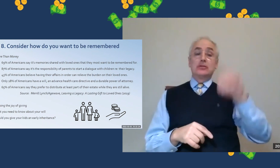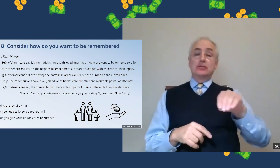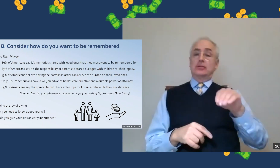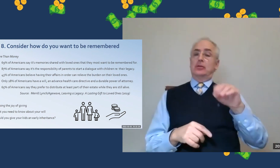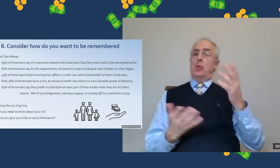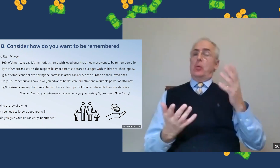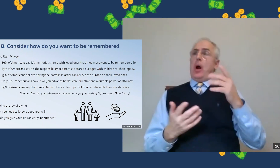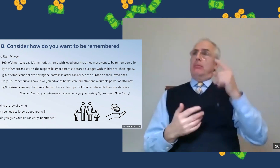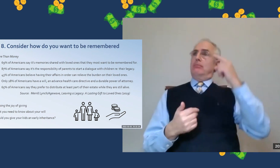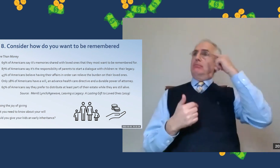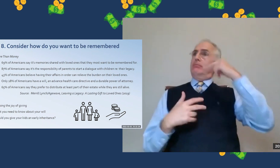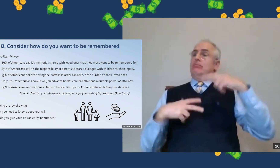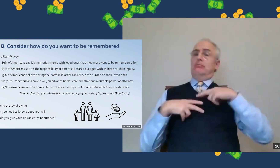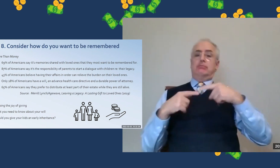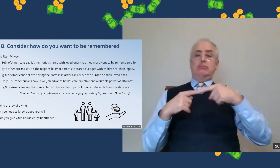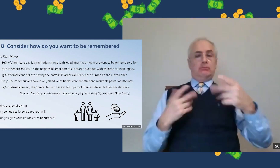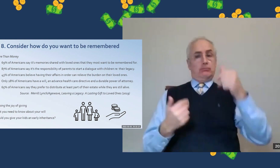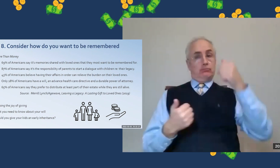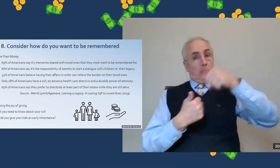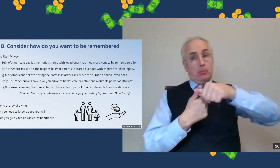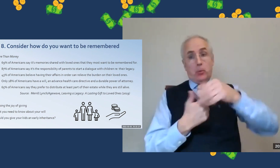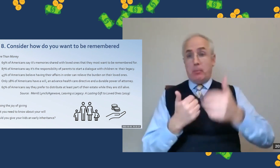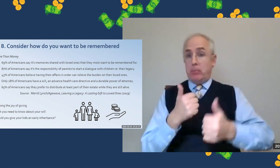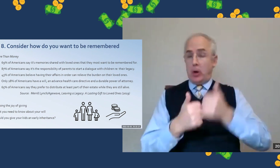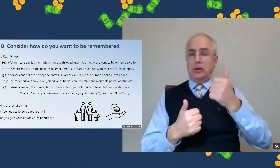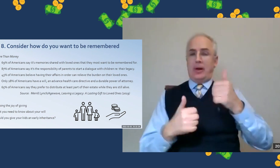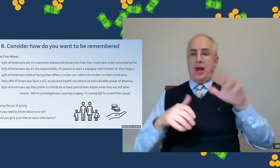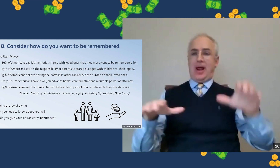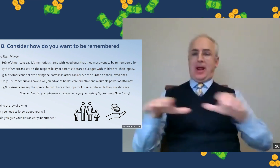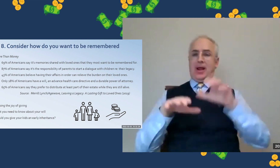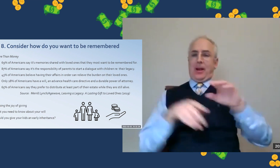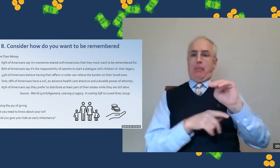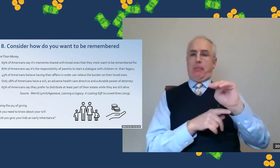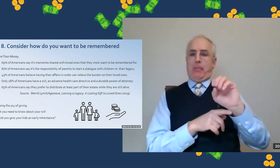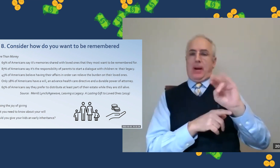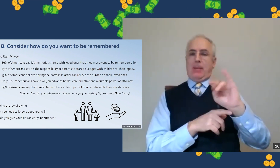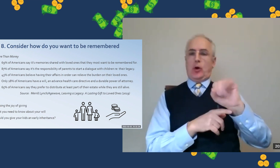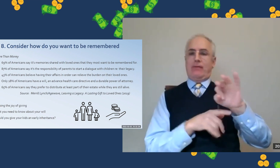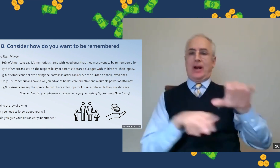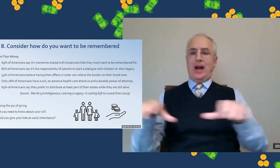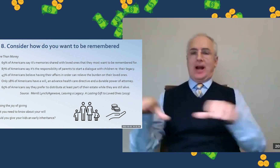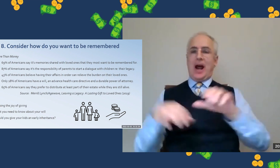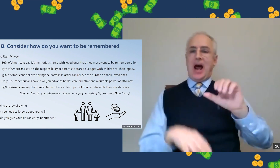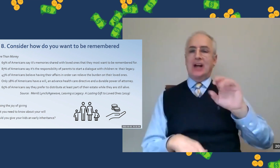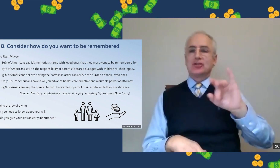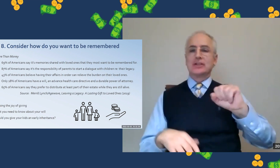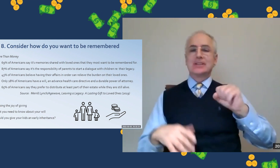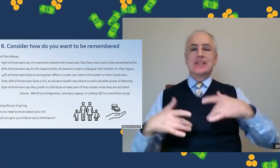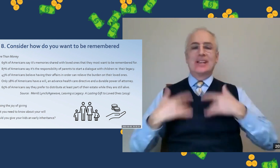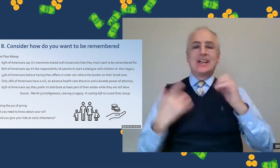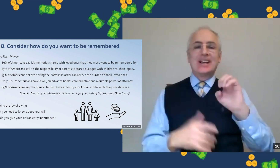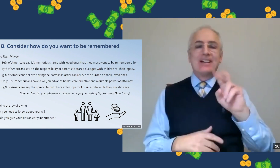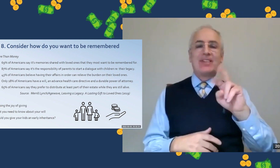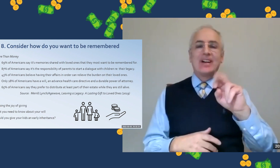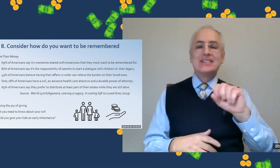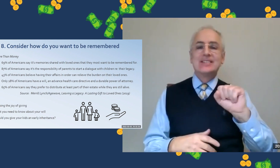be small here on this slide, but 69% of Americans say that it's memories shared with loved ones